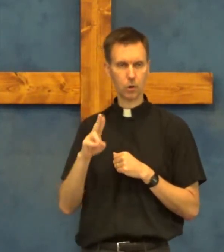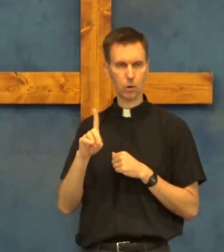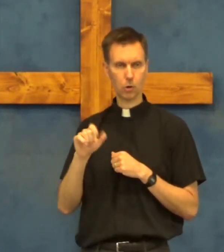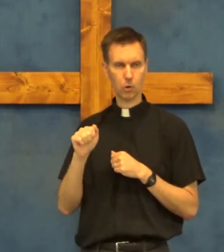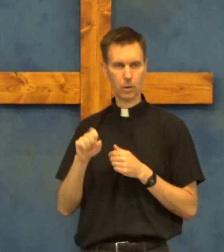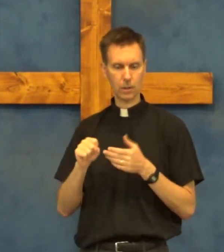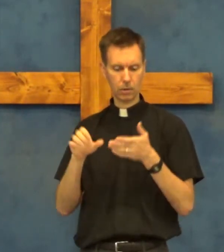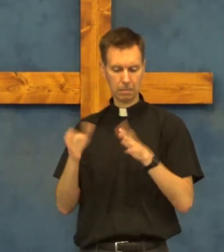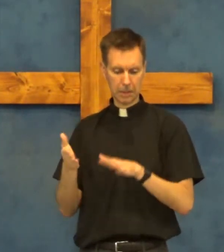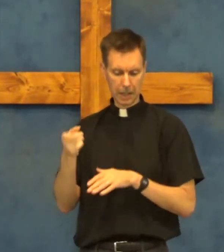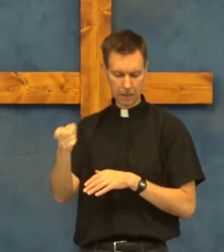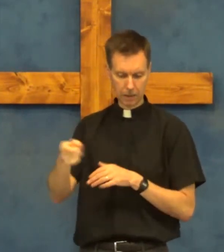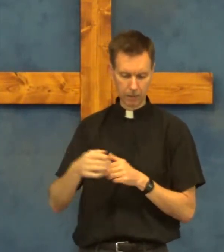judas died there